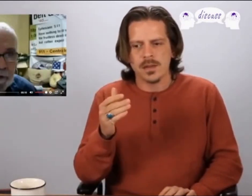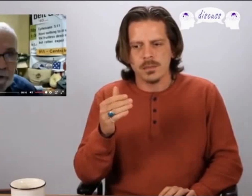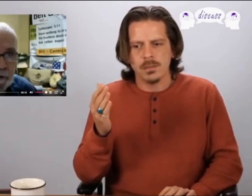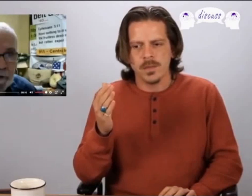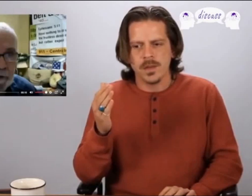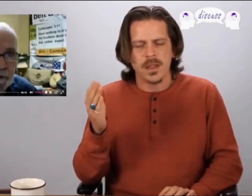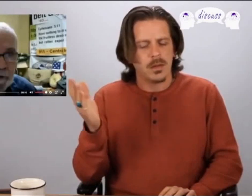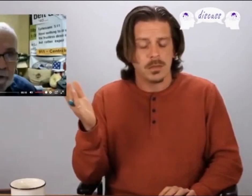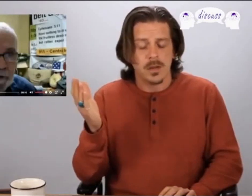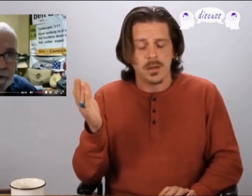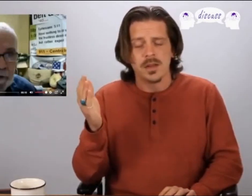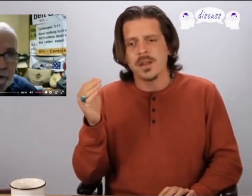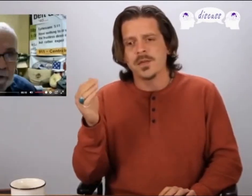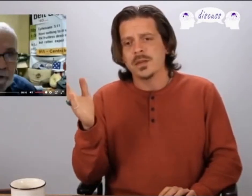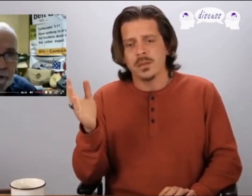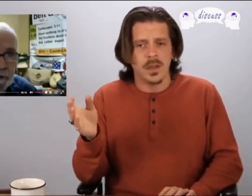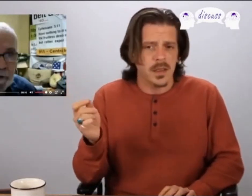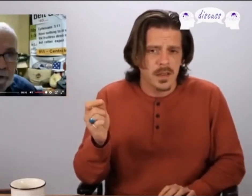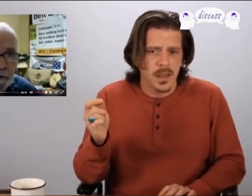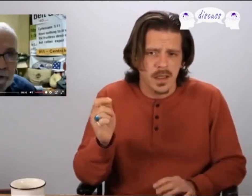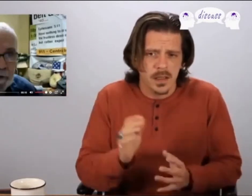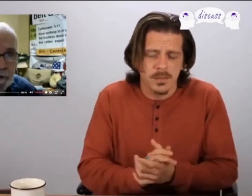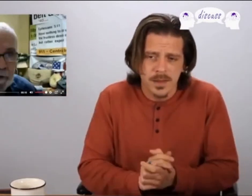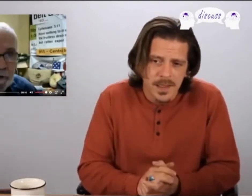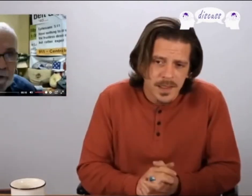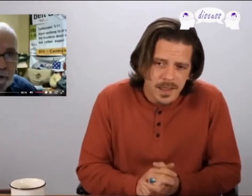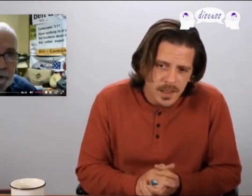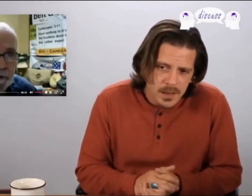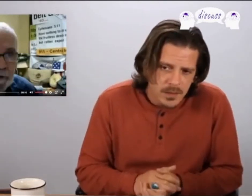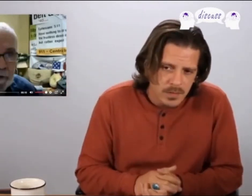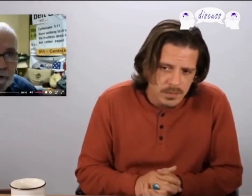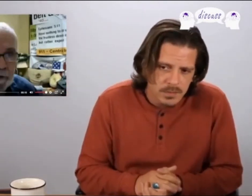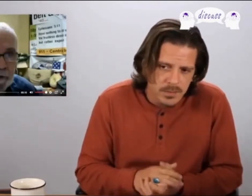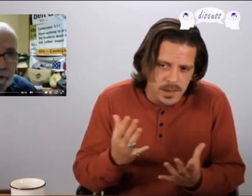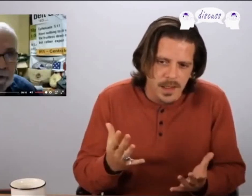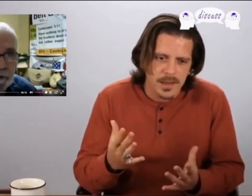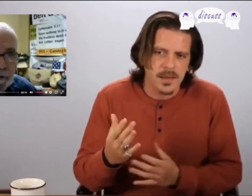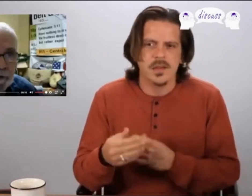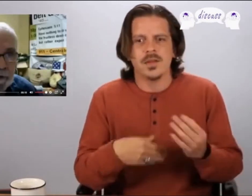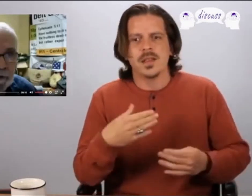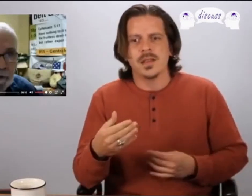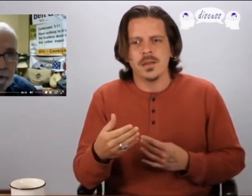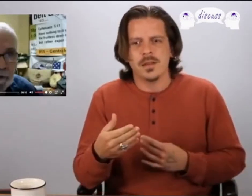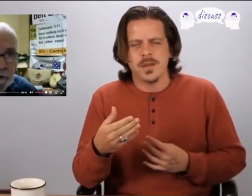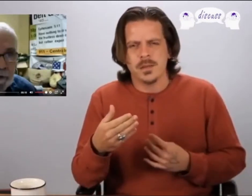favorite calls her son sphincter boy that kind of gives you an idea where field